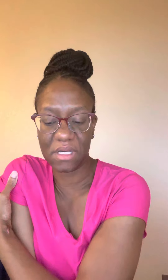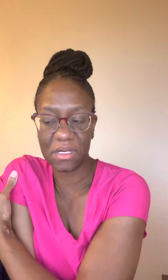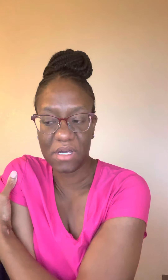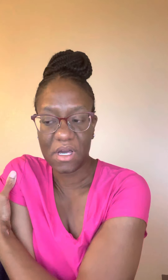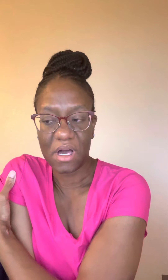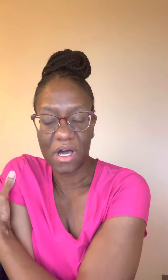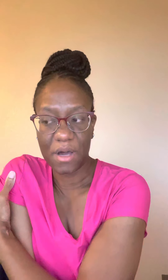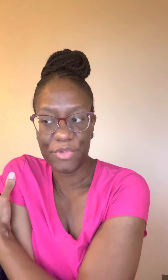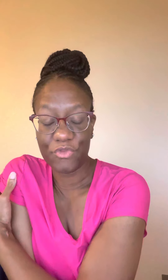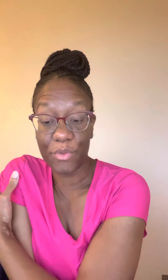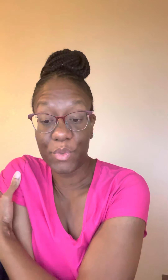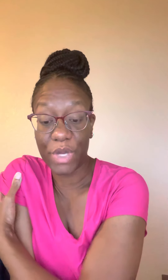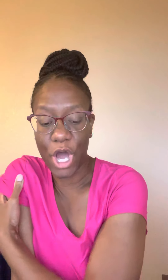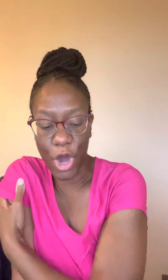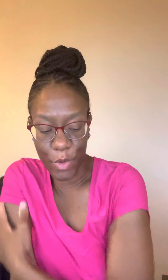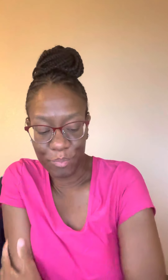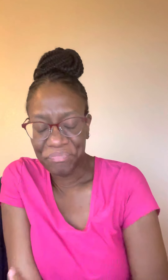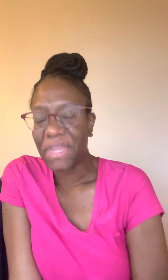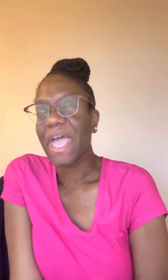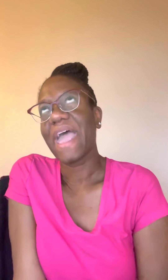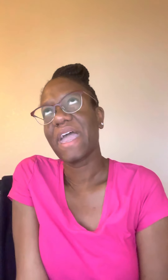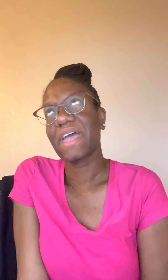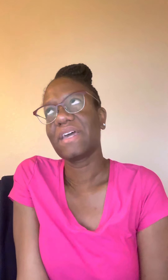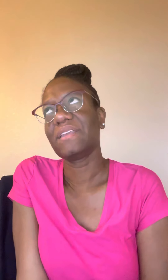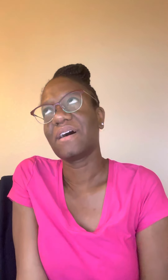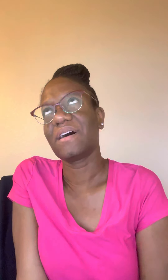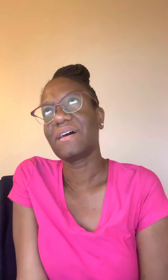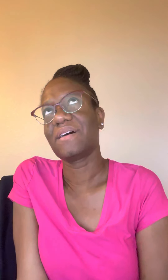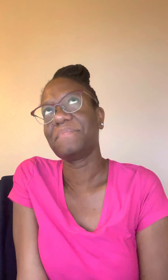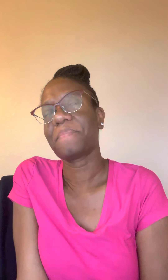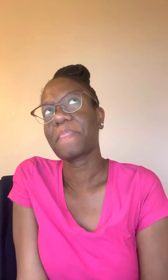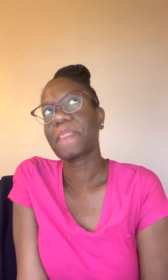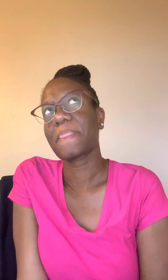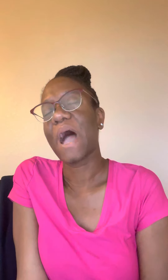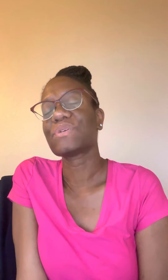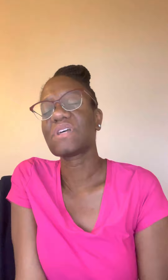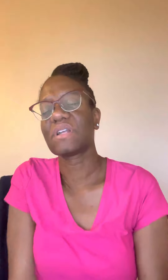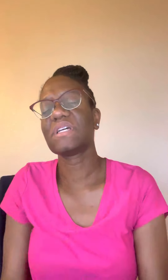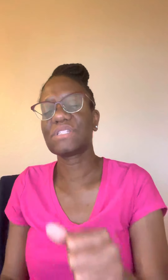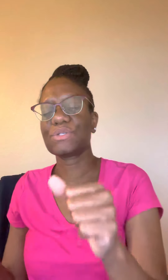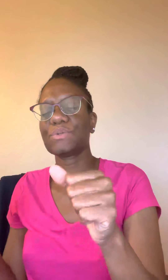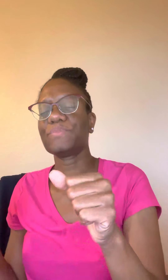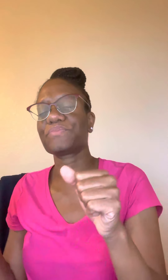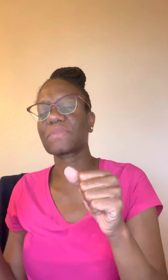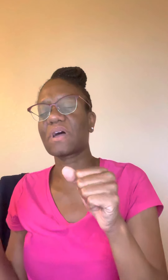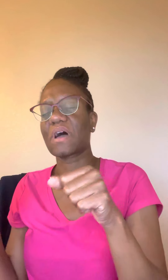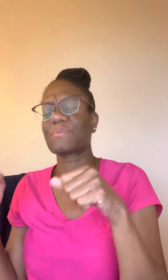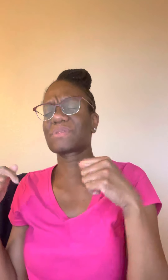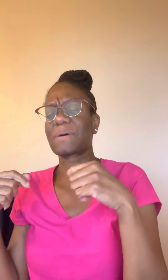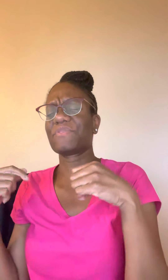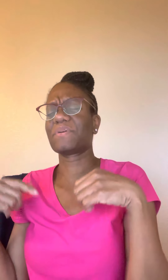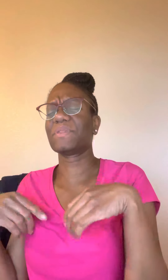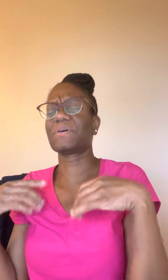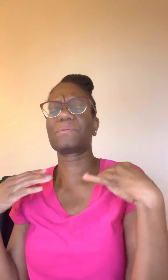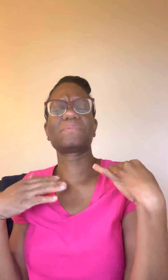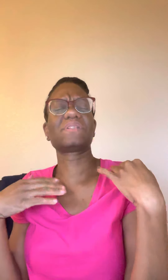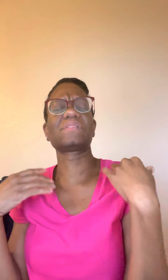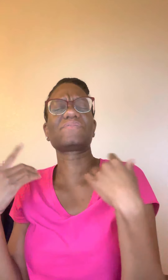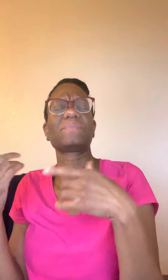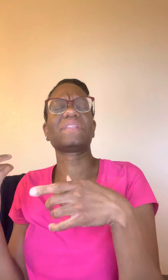before we went home. And I was turning into, I was coming from the, what is this, from the